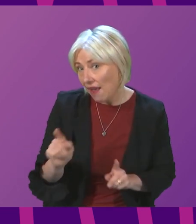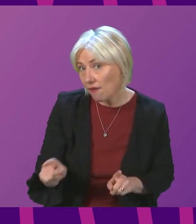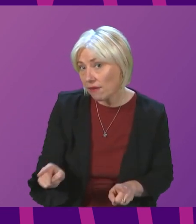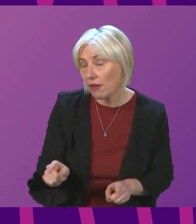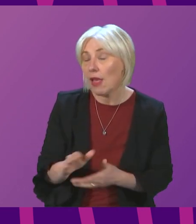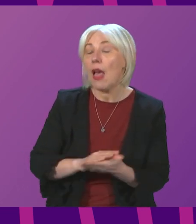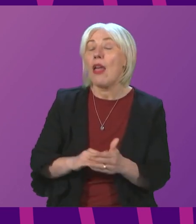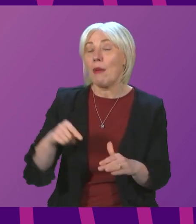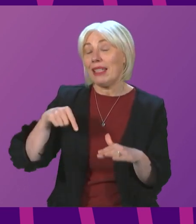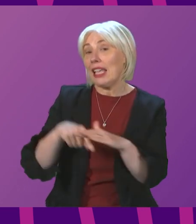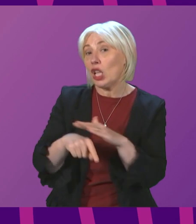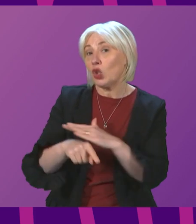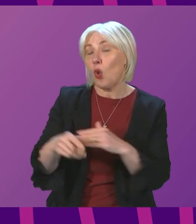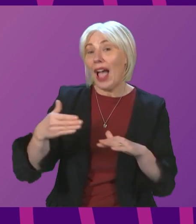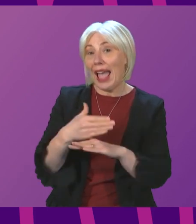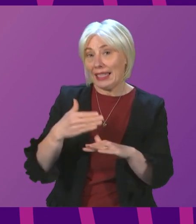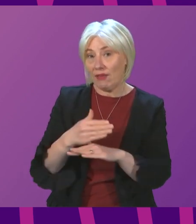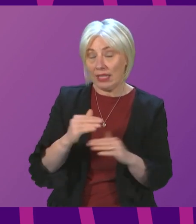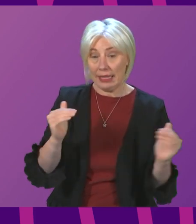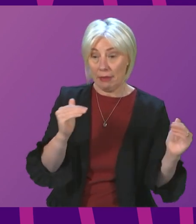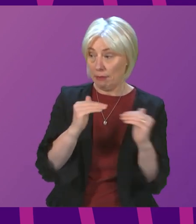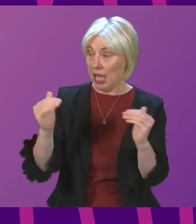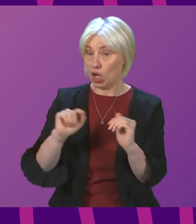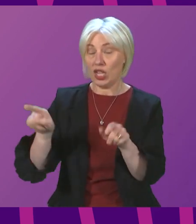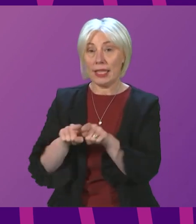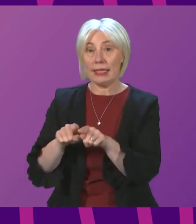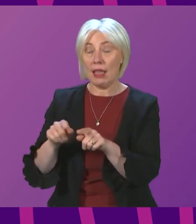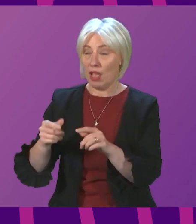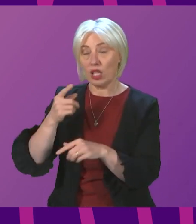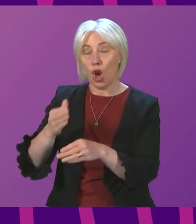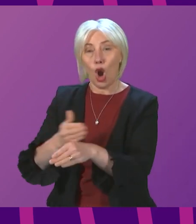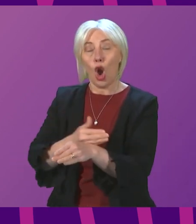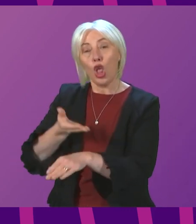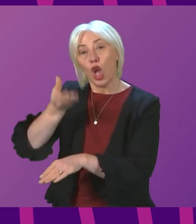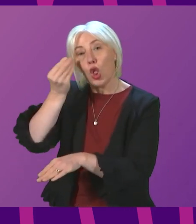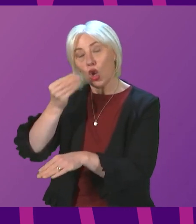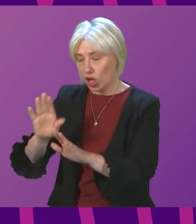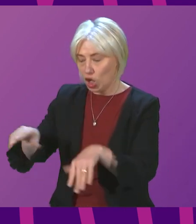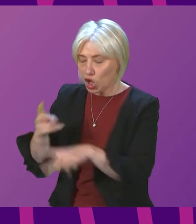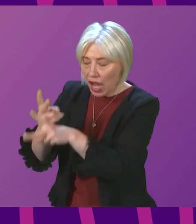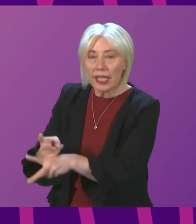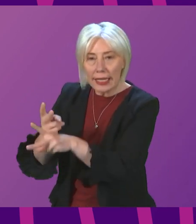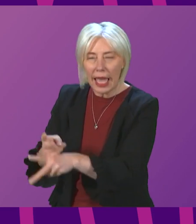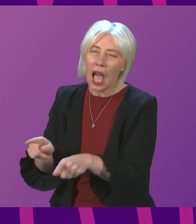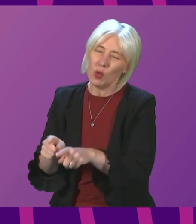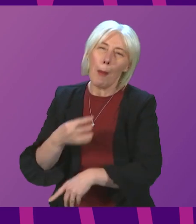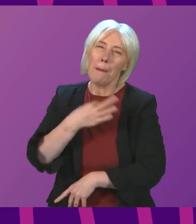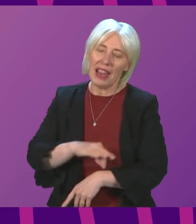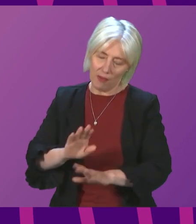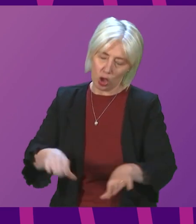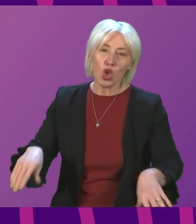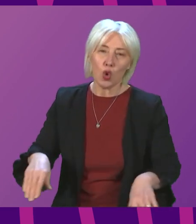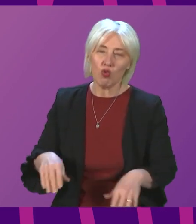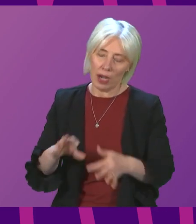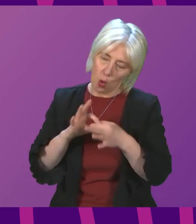for indoor activities into line with that for early learning and childcare settings, and it will be of benefit, of course, to younger children and to